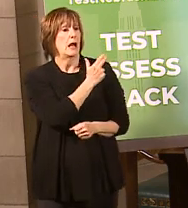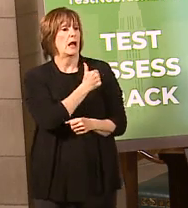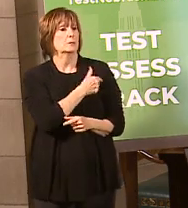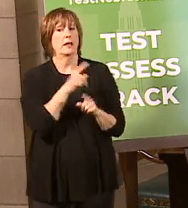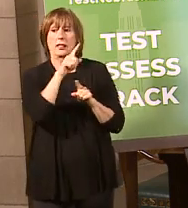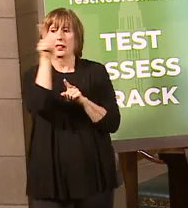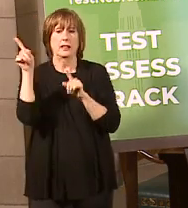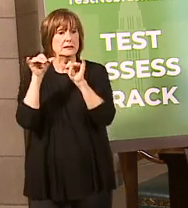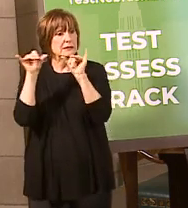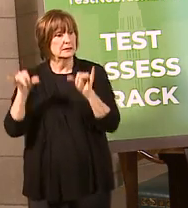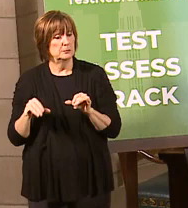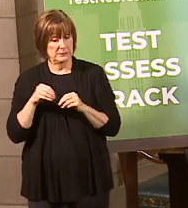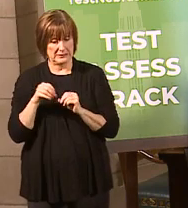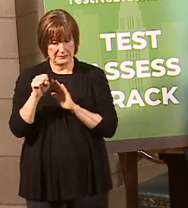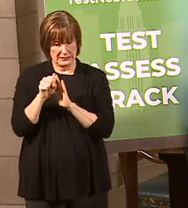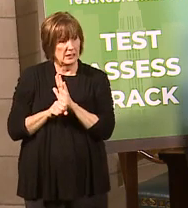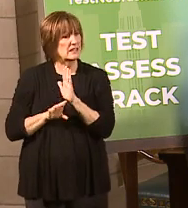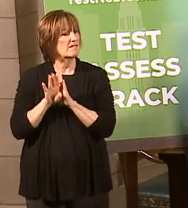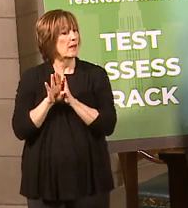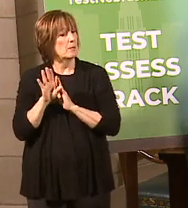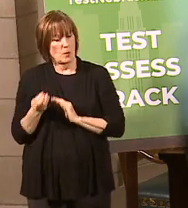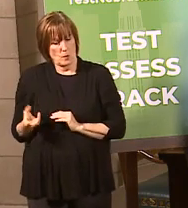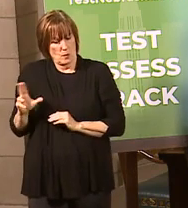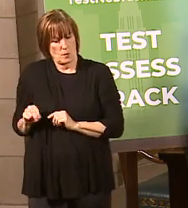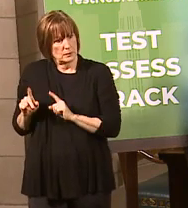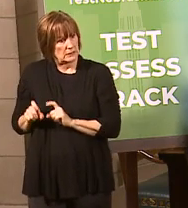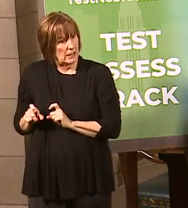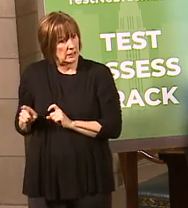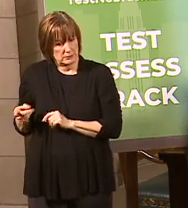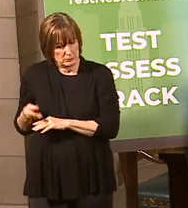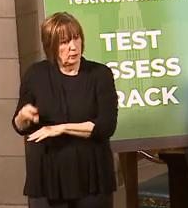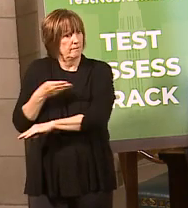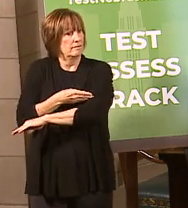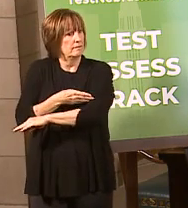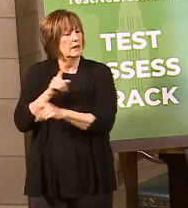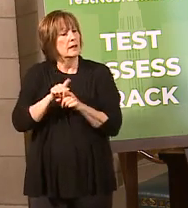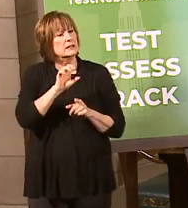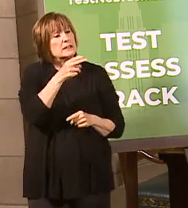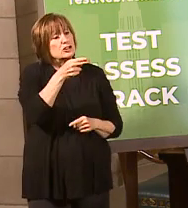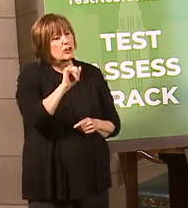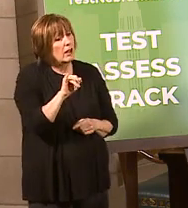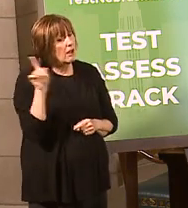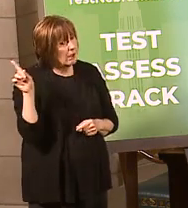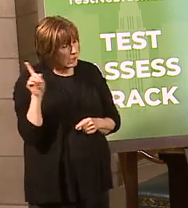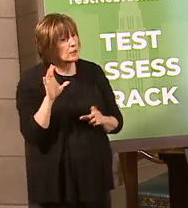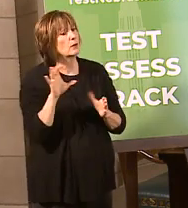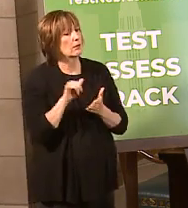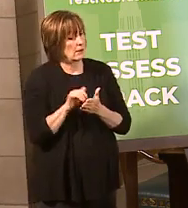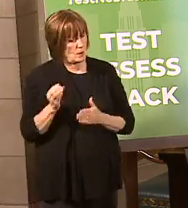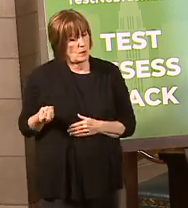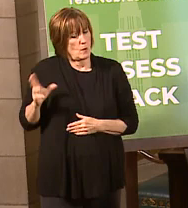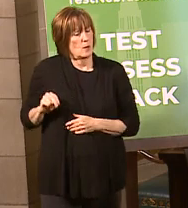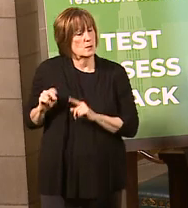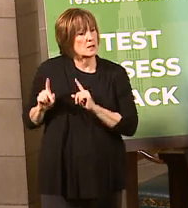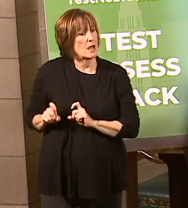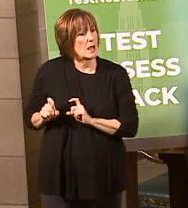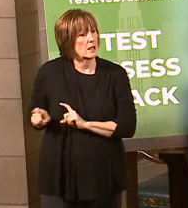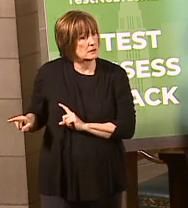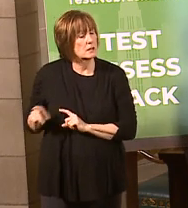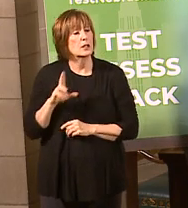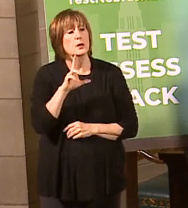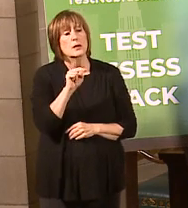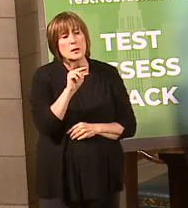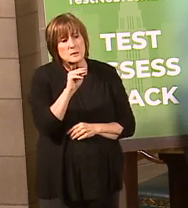systems around the state develop their own tests and be able to ramp that up. So, for example, CHI has been able to do that. Of course,